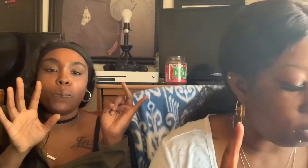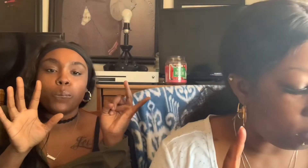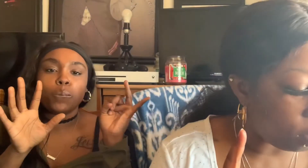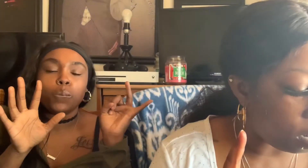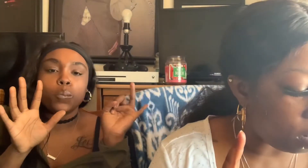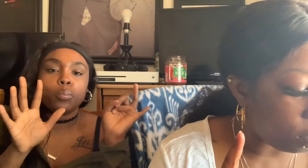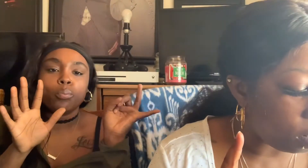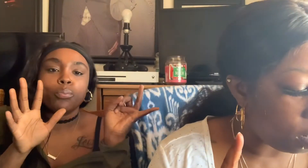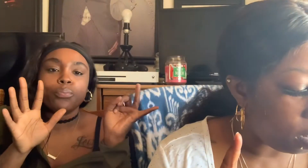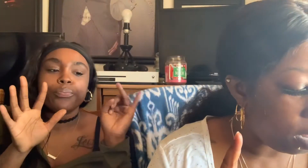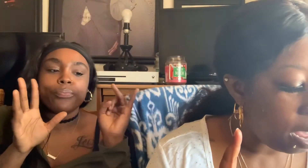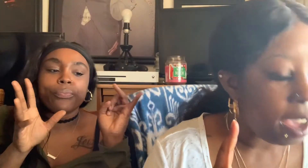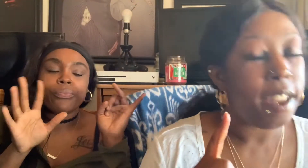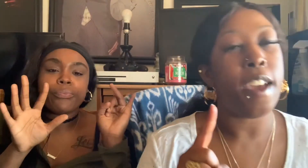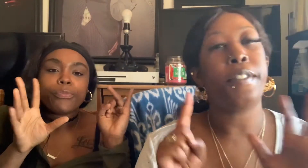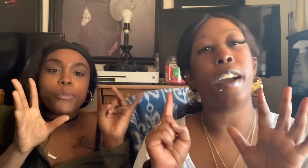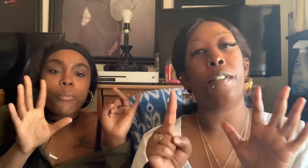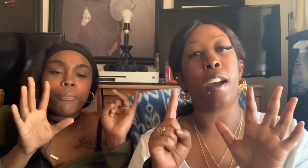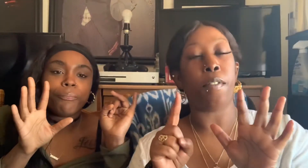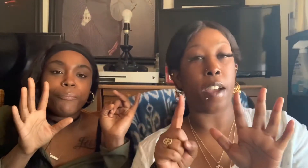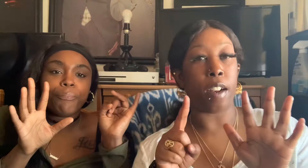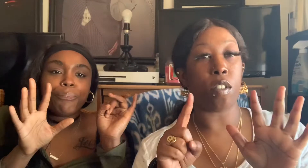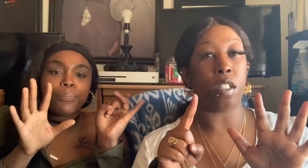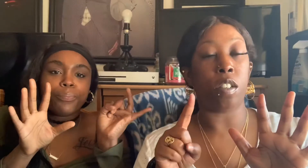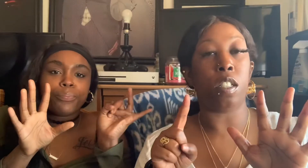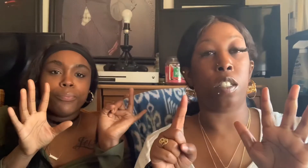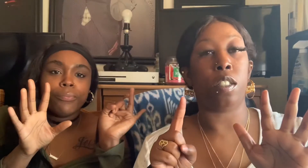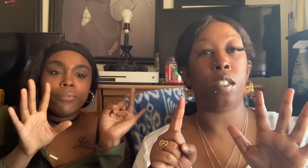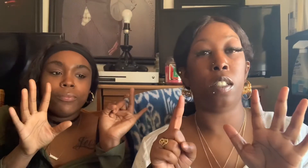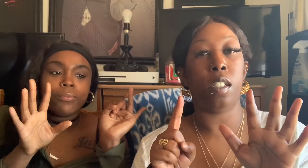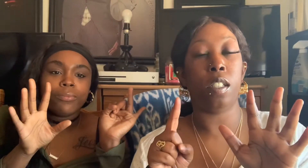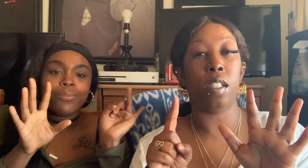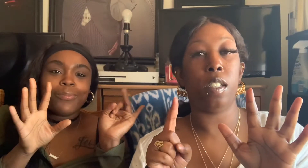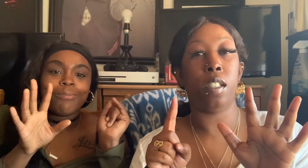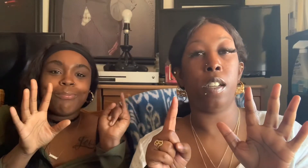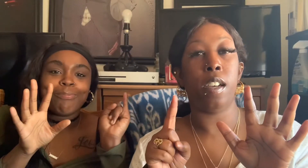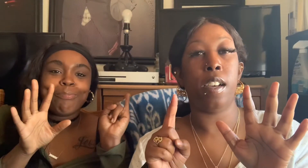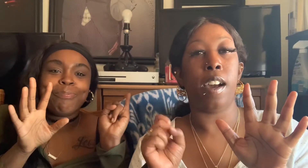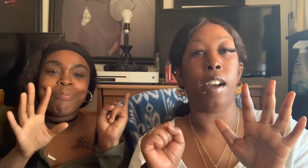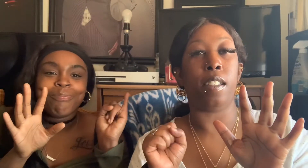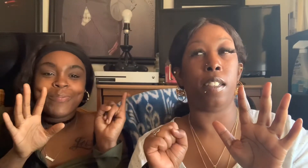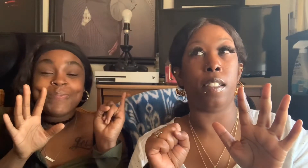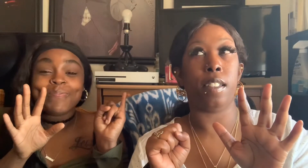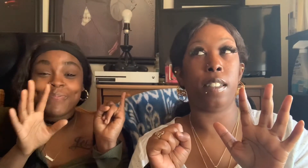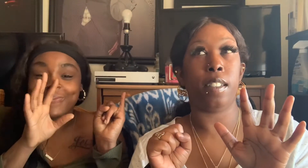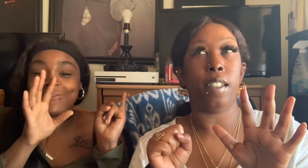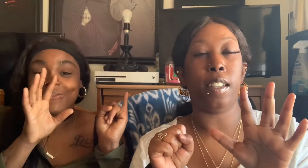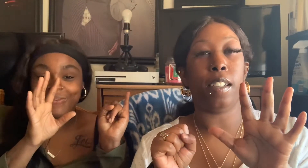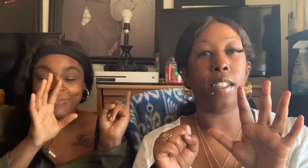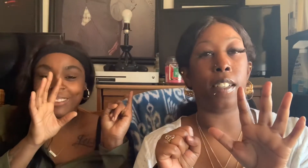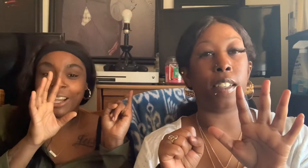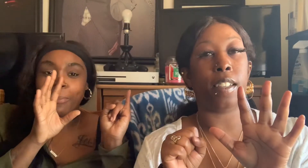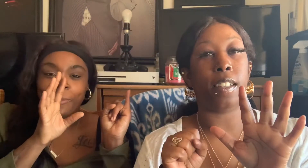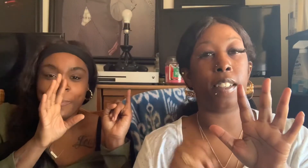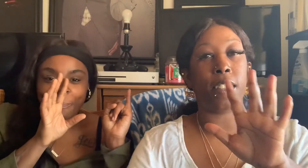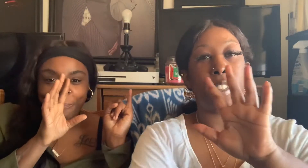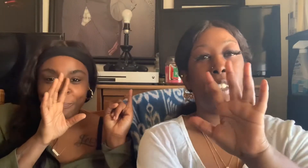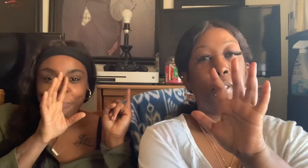Well no no no no. Never have I ever had a crush on a teacher. I did. Couple. He was